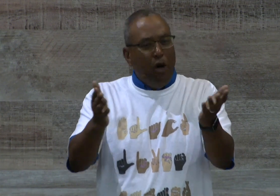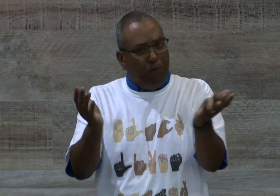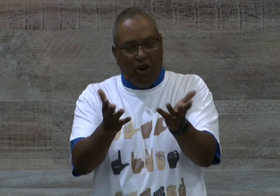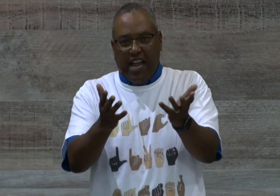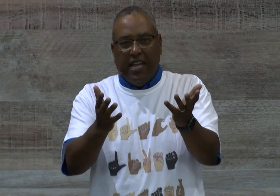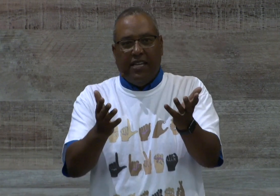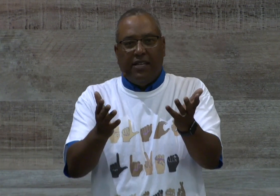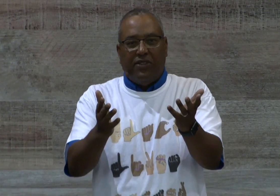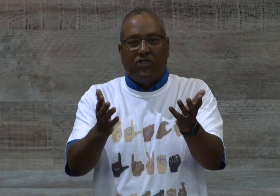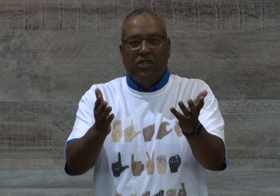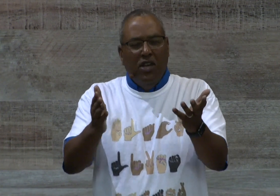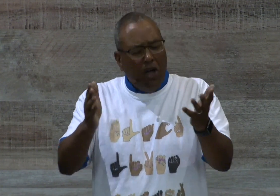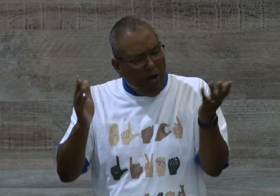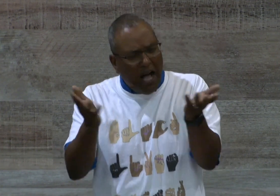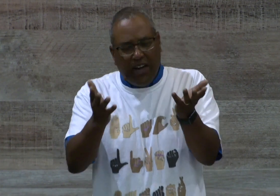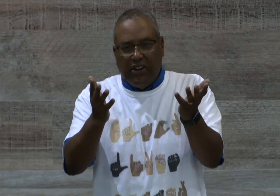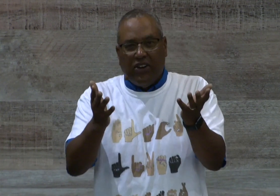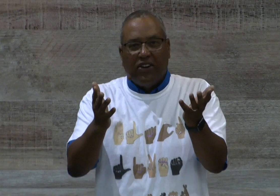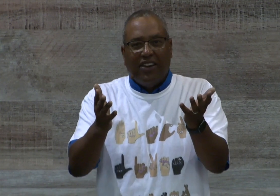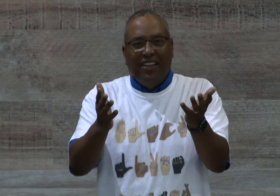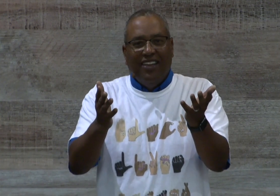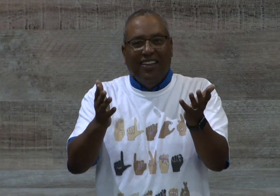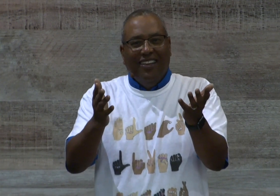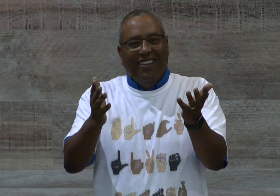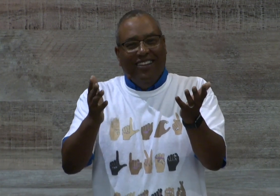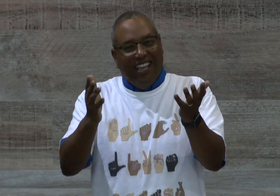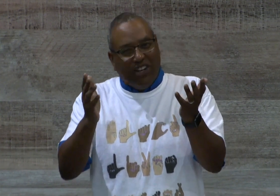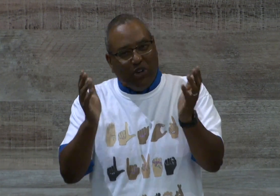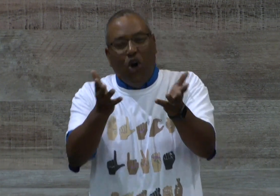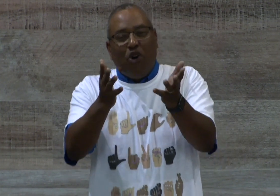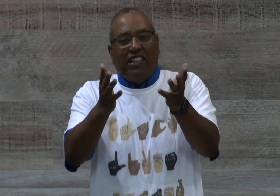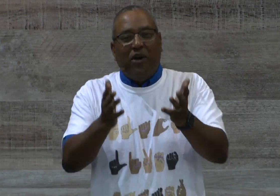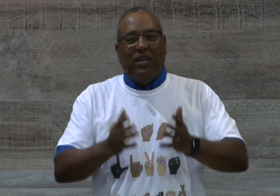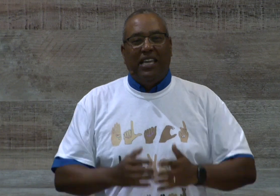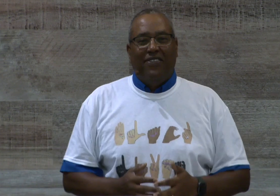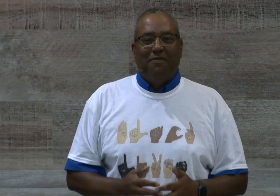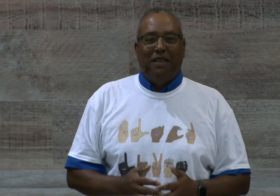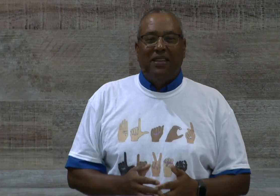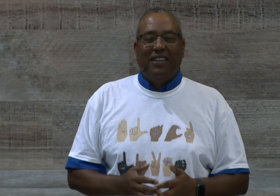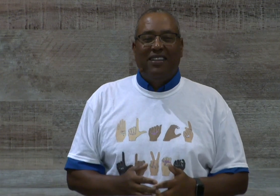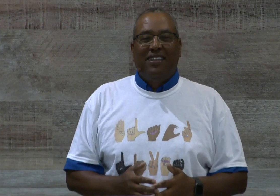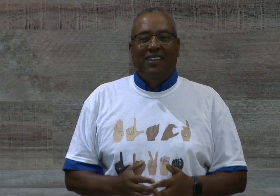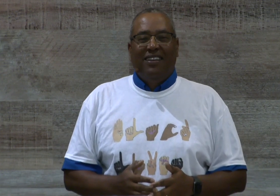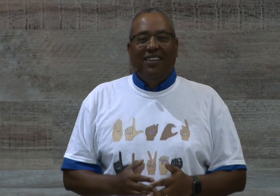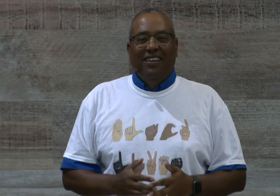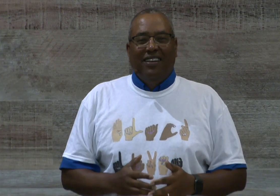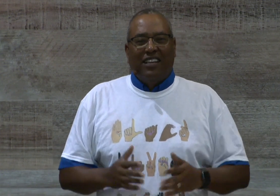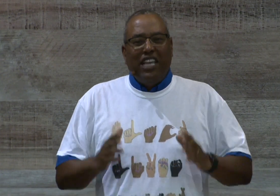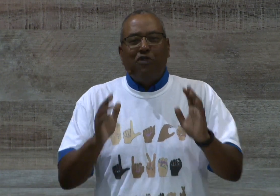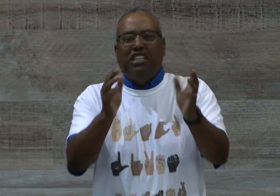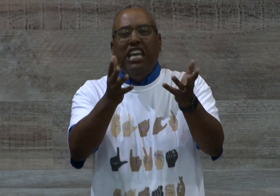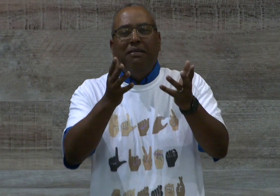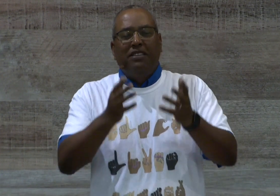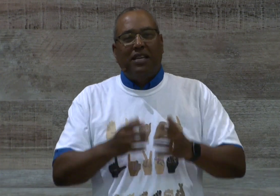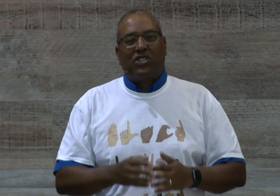praise all honor and glory that we give him. Amen? Because he redeemed us